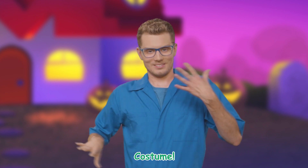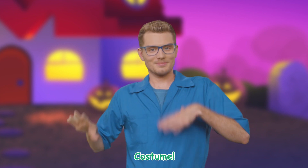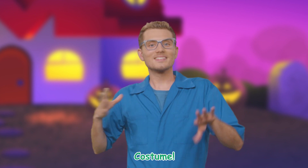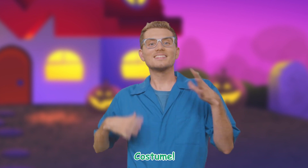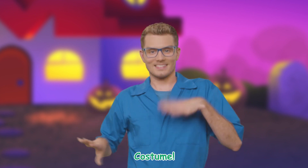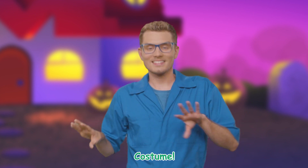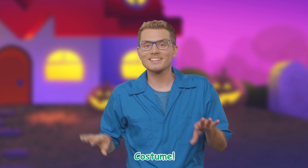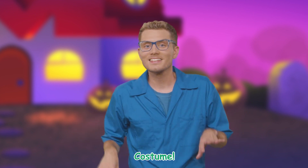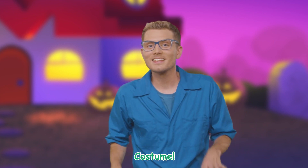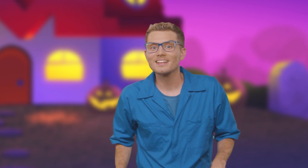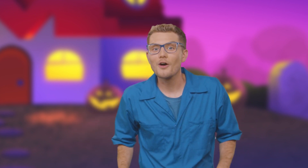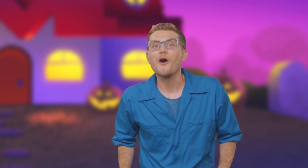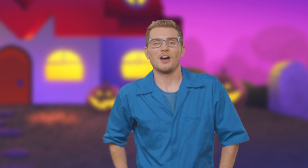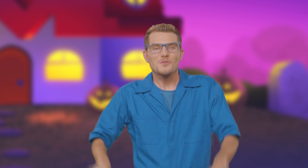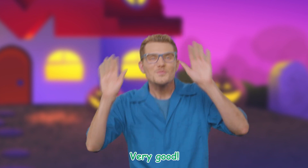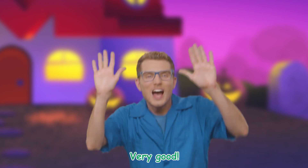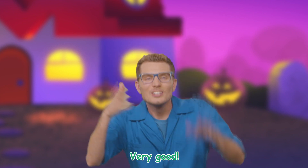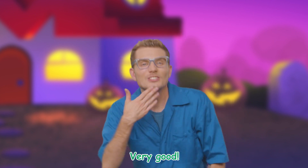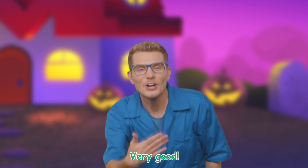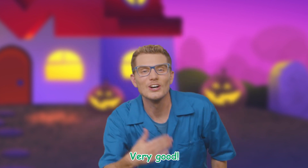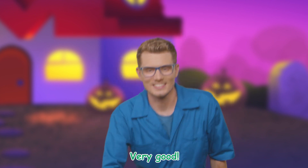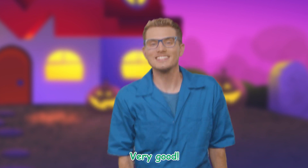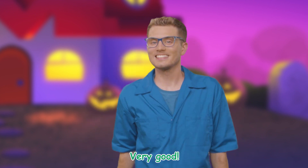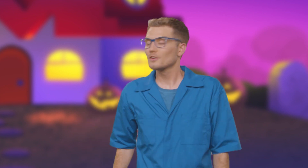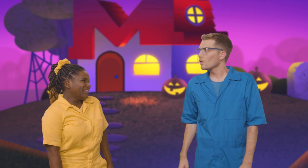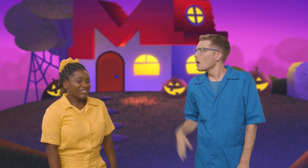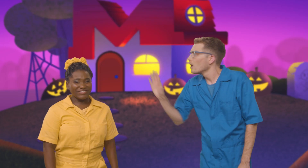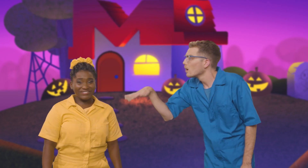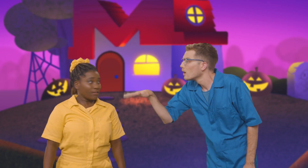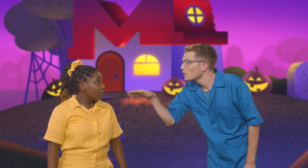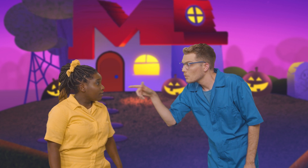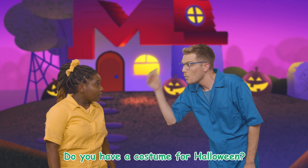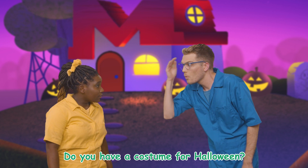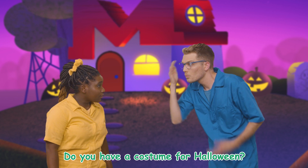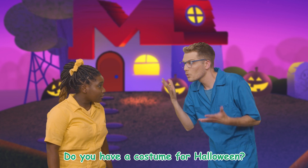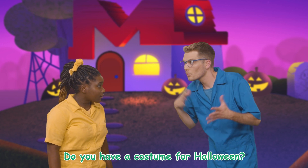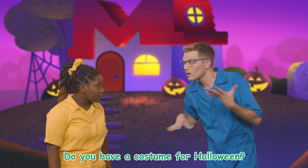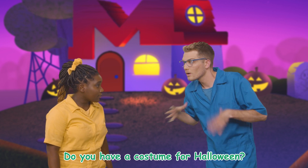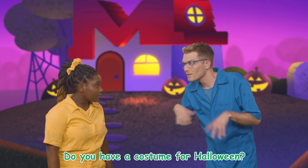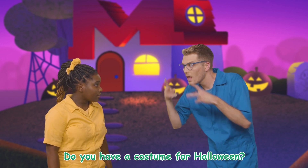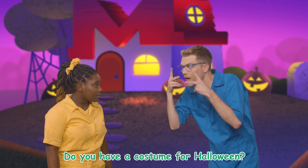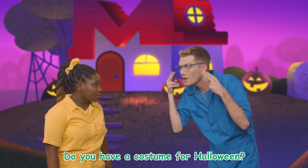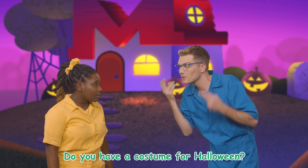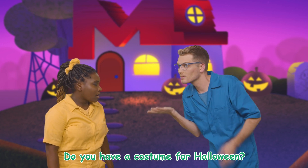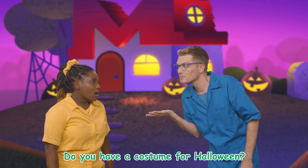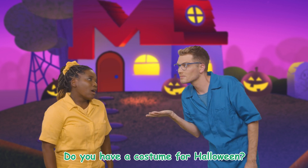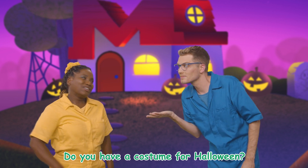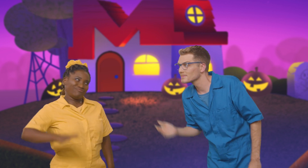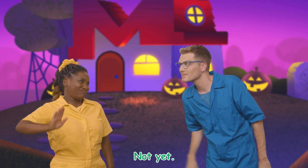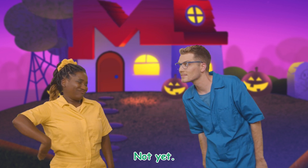Costume!-U-M-E Very good! Sunny, do you have a costume for Halloween? Not